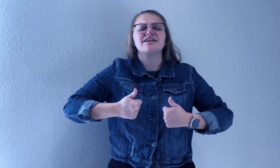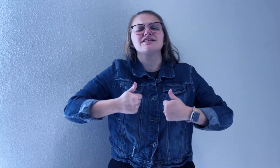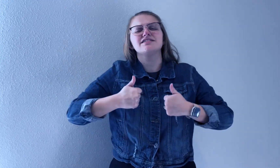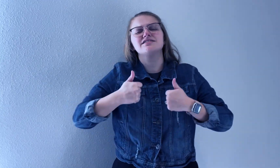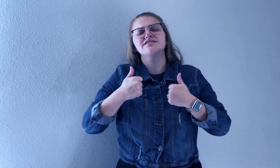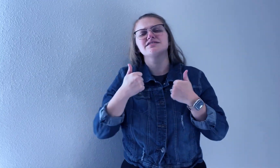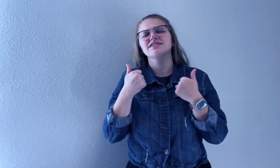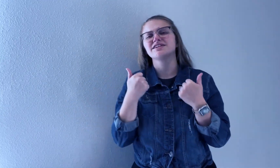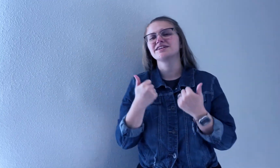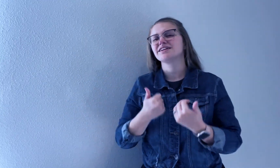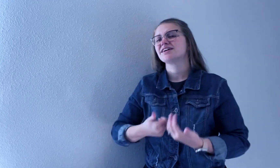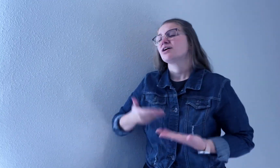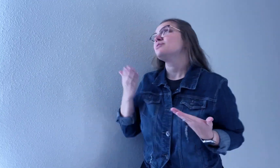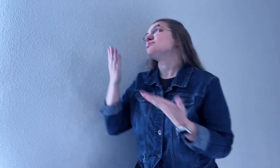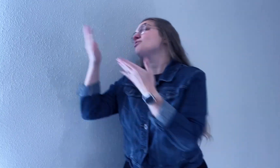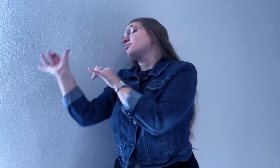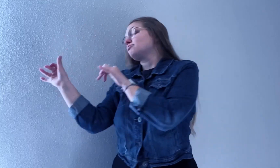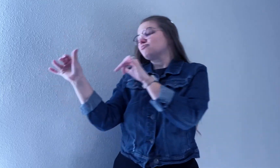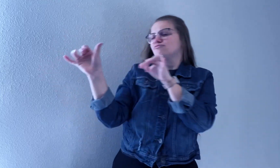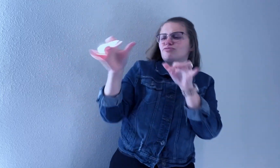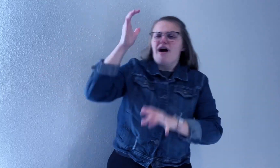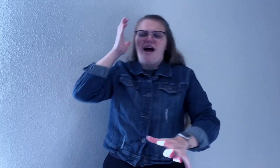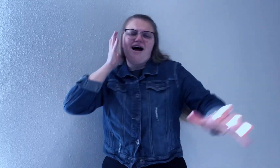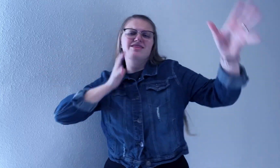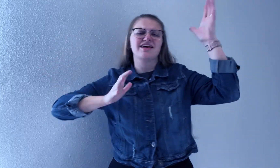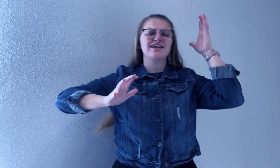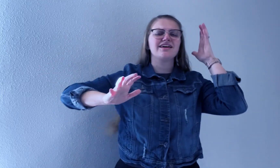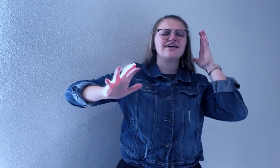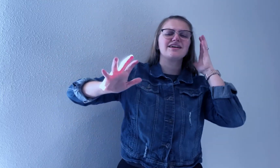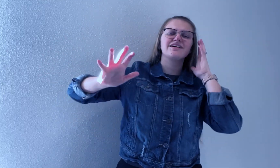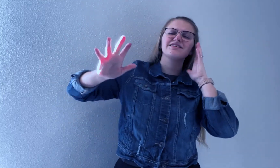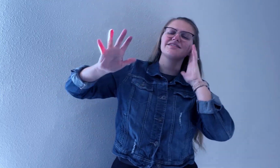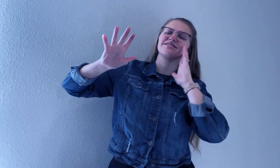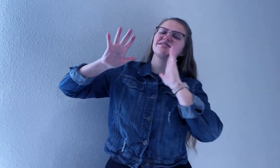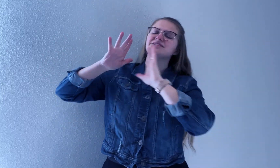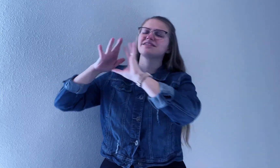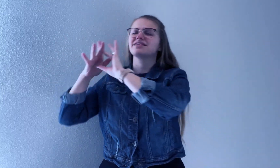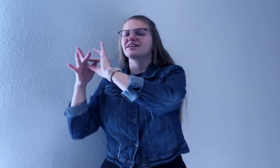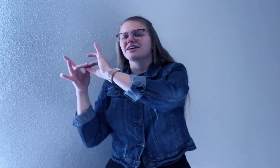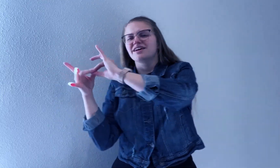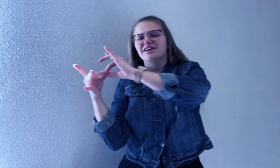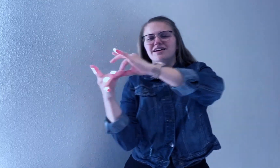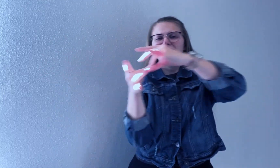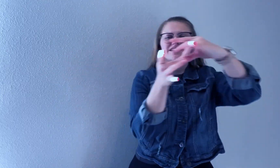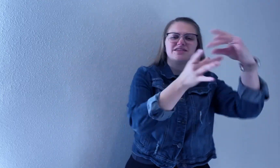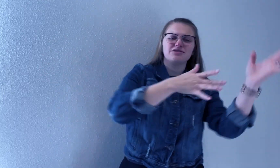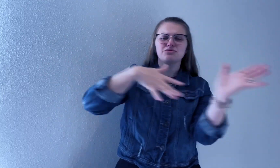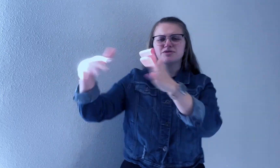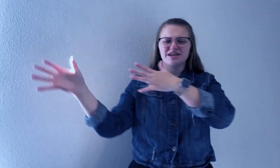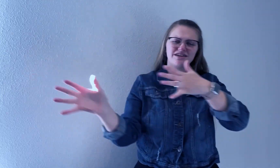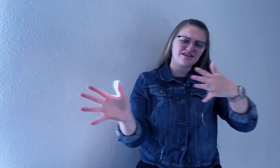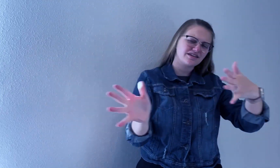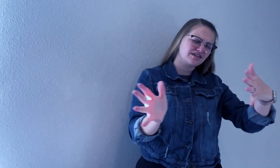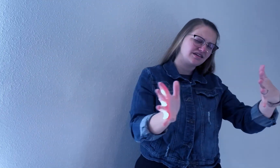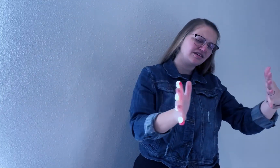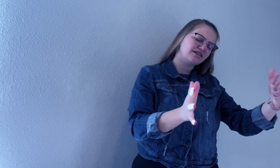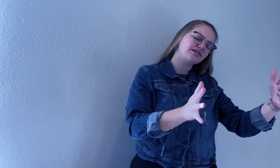You're the wildest in the wind